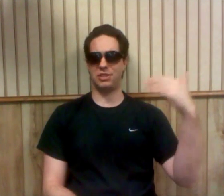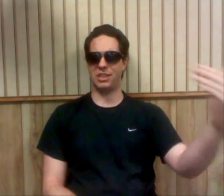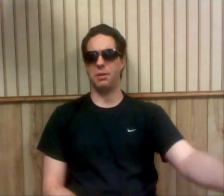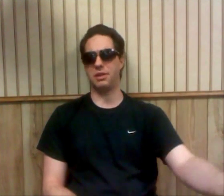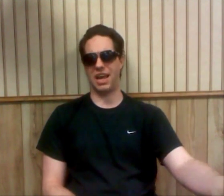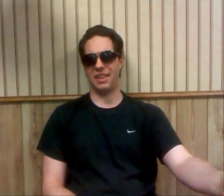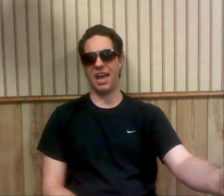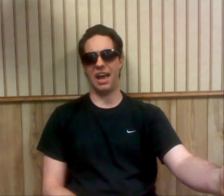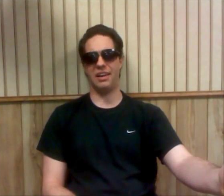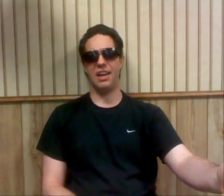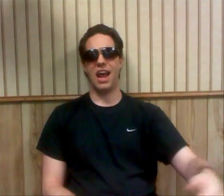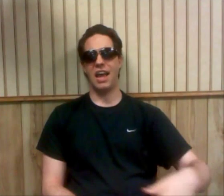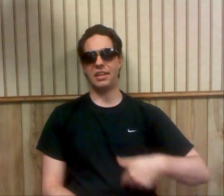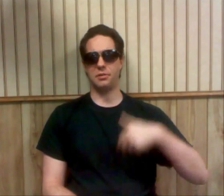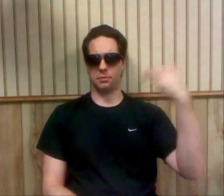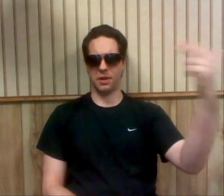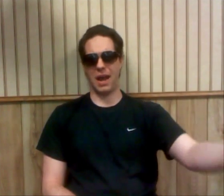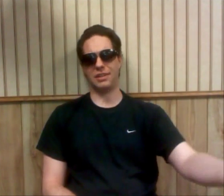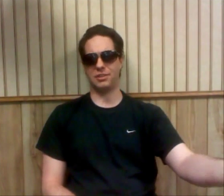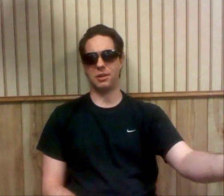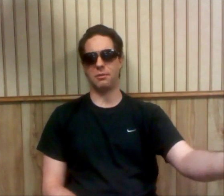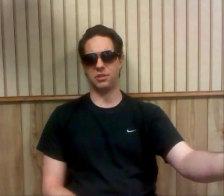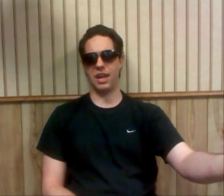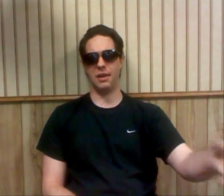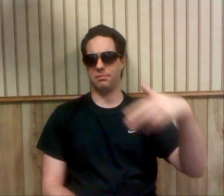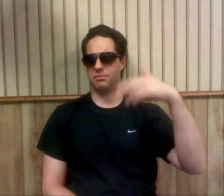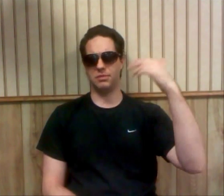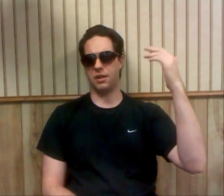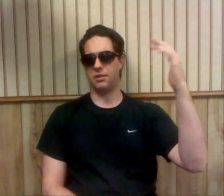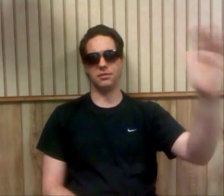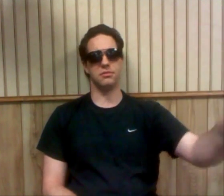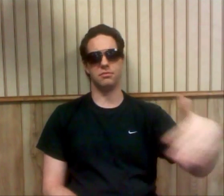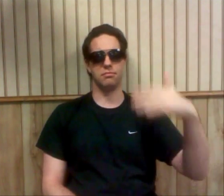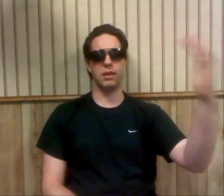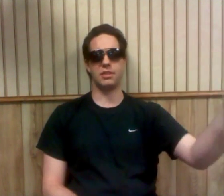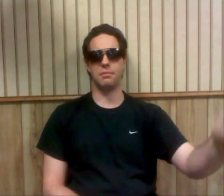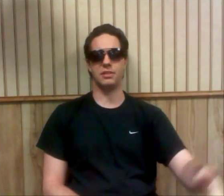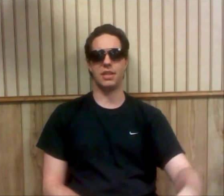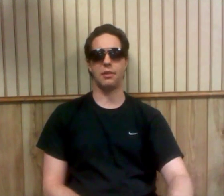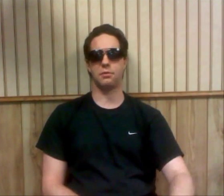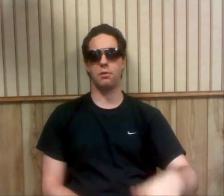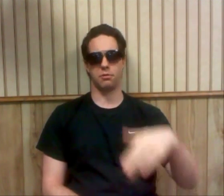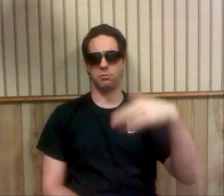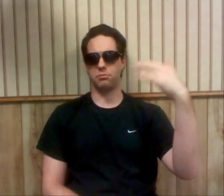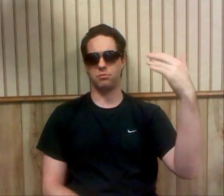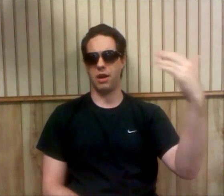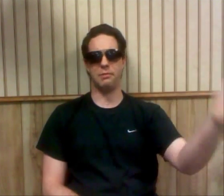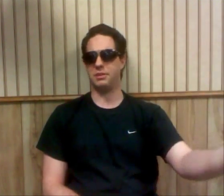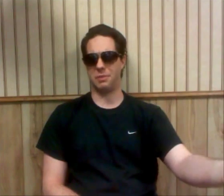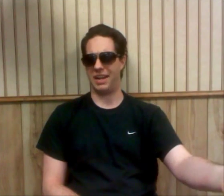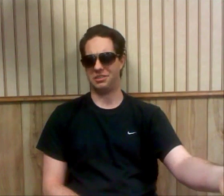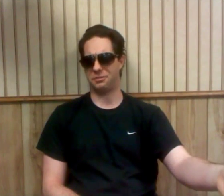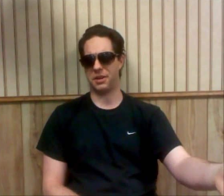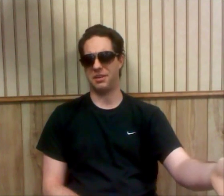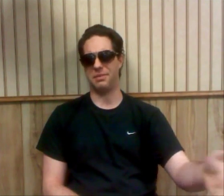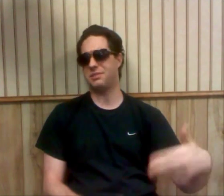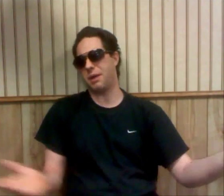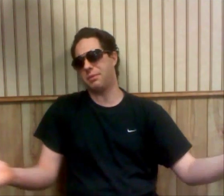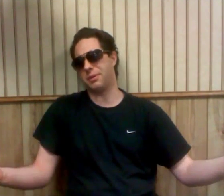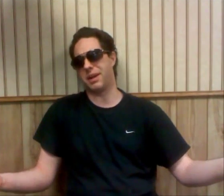six months out of that and then do the rematch at SummerSlam, you know, months and months down the road where Rey wins back his freedom. That's probably what